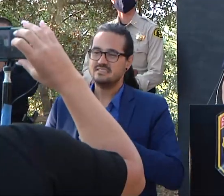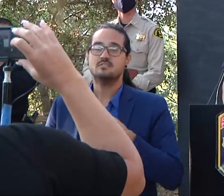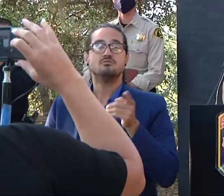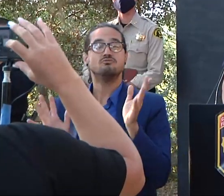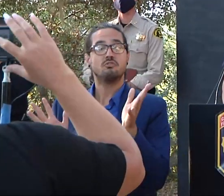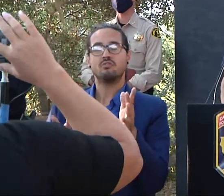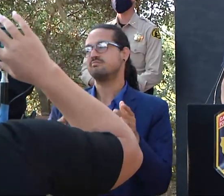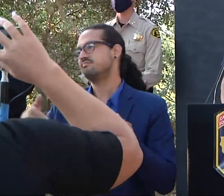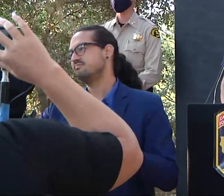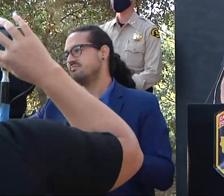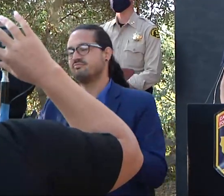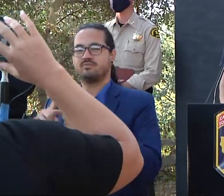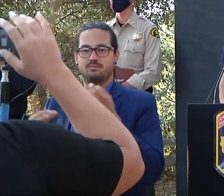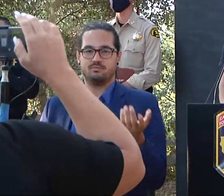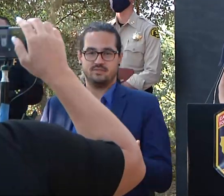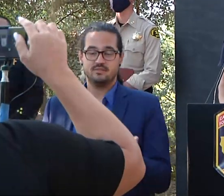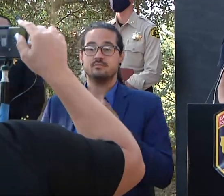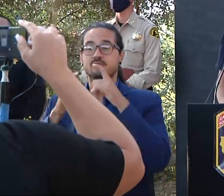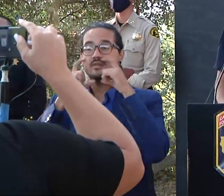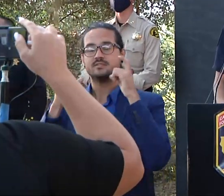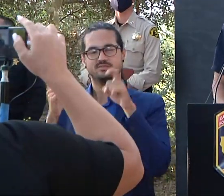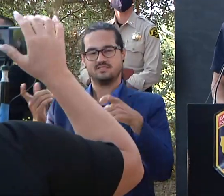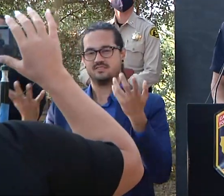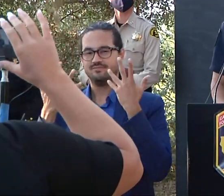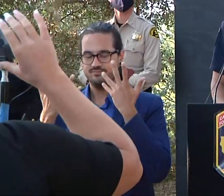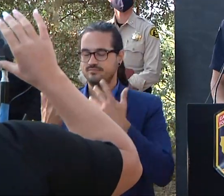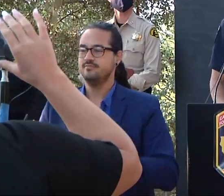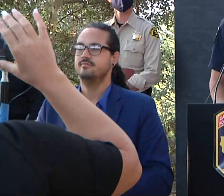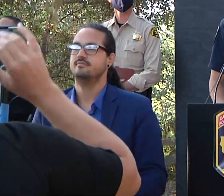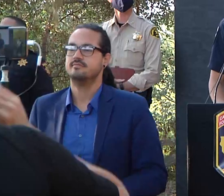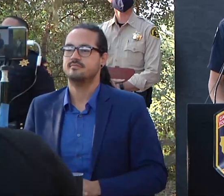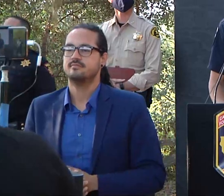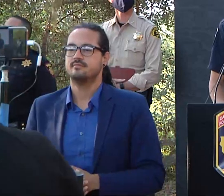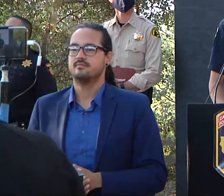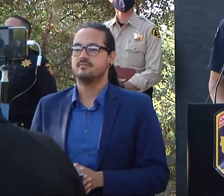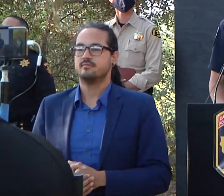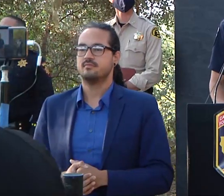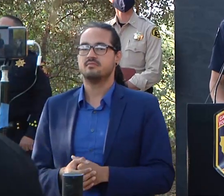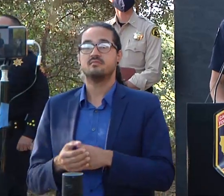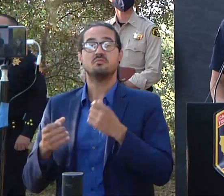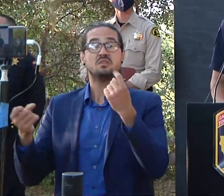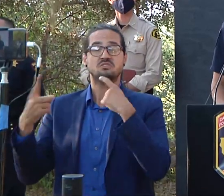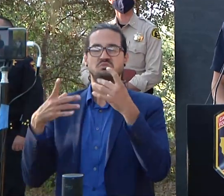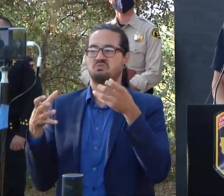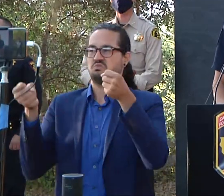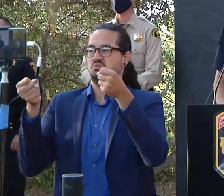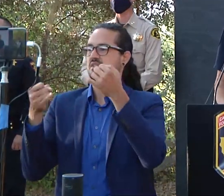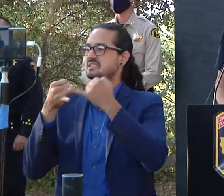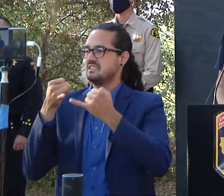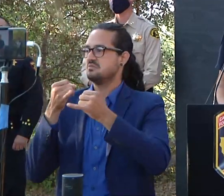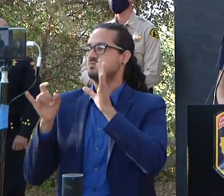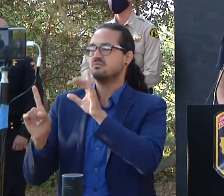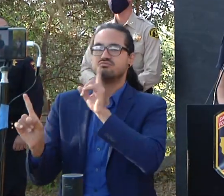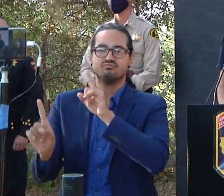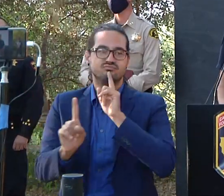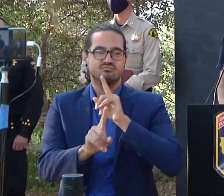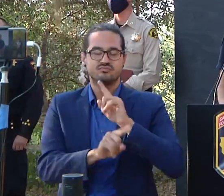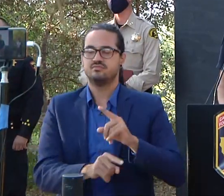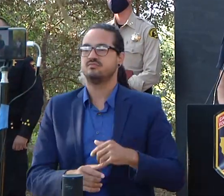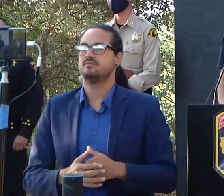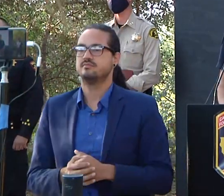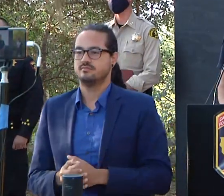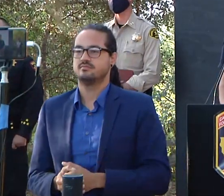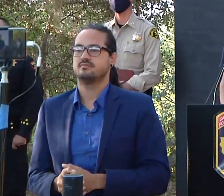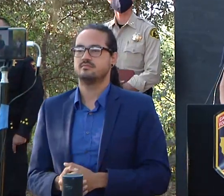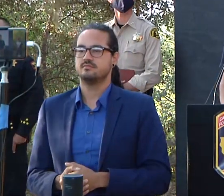well as keep your masks on at all times as usual we will have time for questions and answers with all of the speakers at the conclusion of the formal presentations